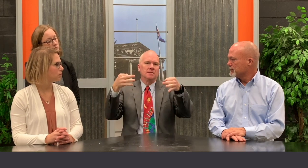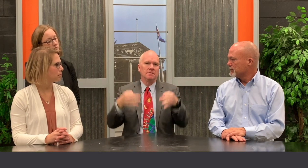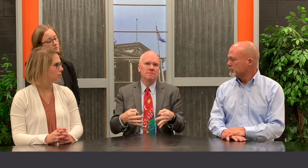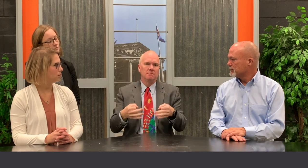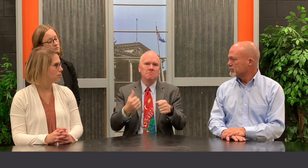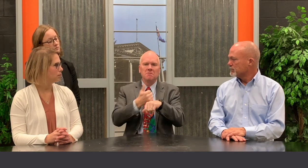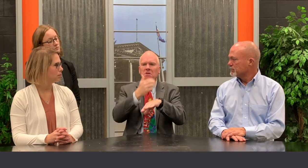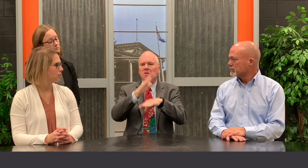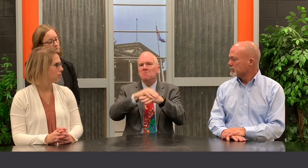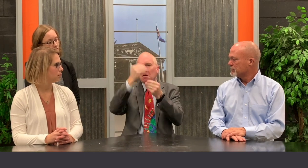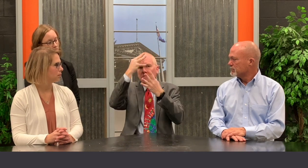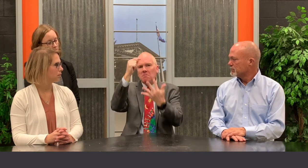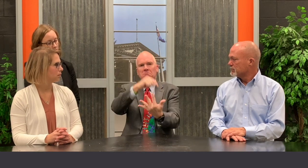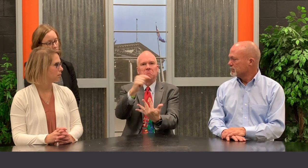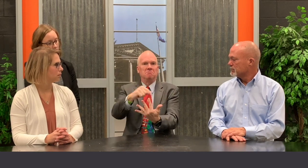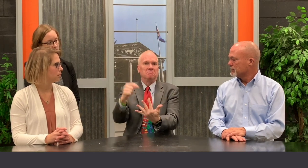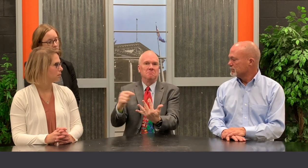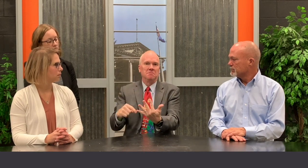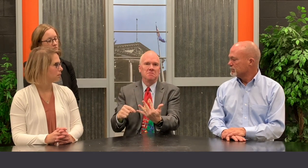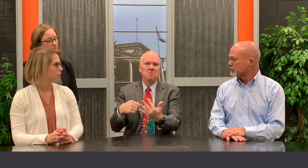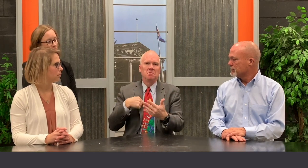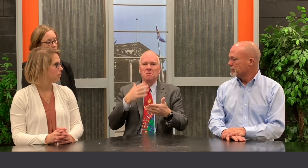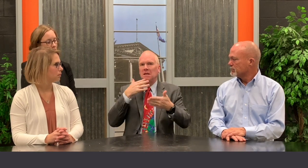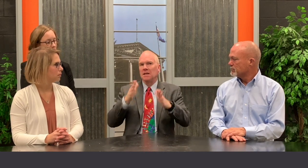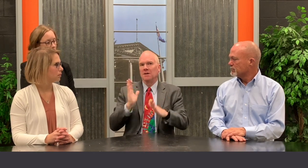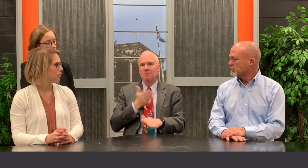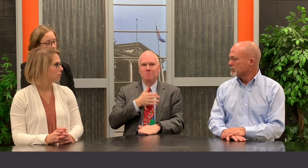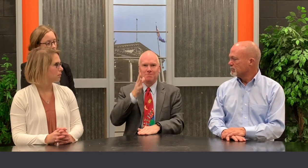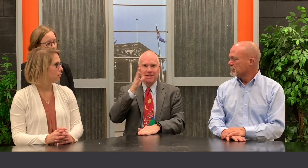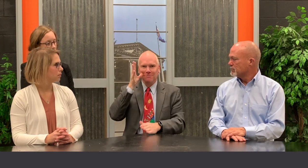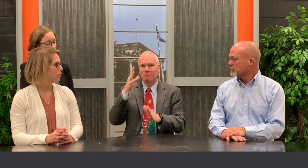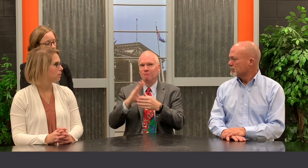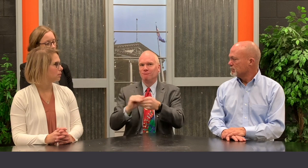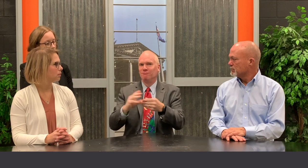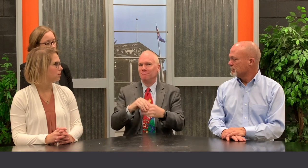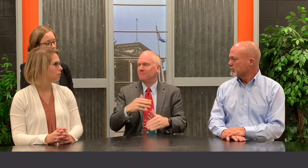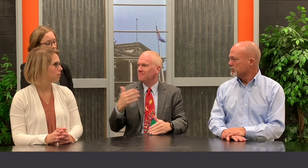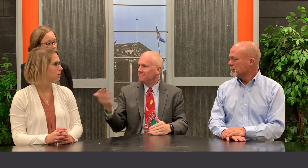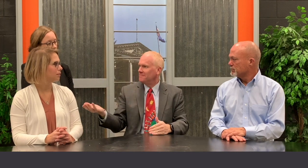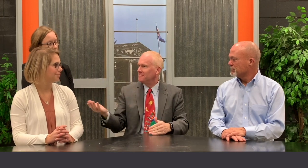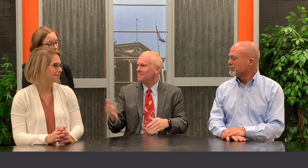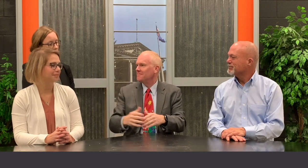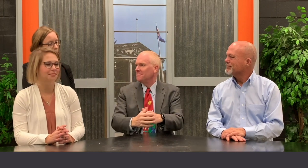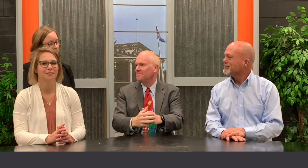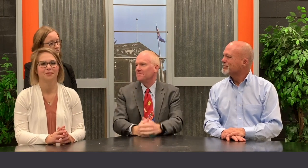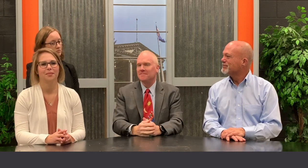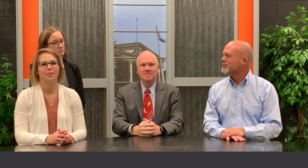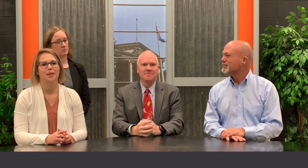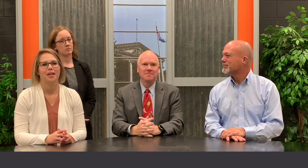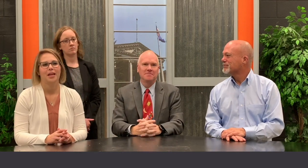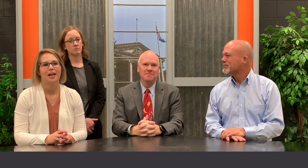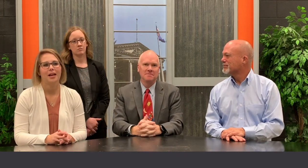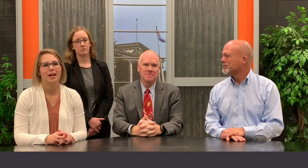The seven of us made a decision based on the information that we shared and now I'll turn it over to our parent representative.